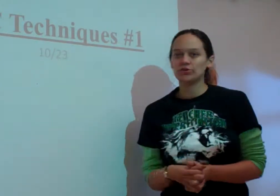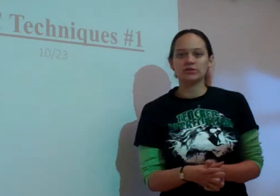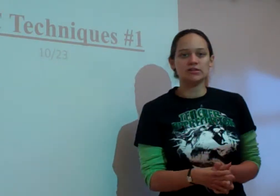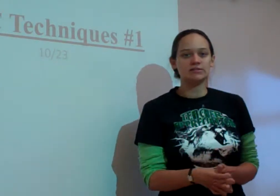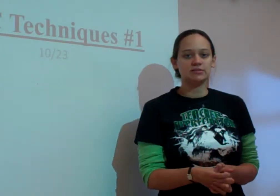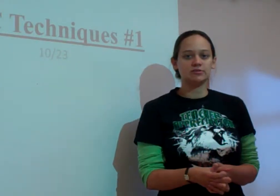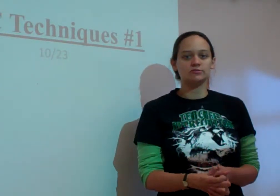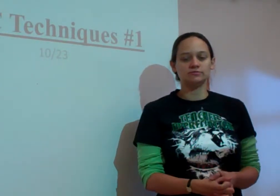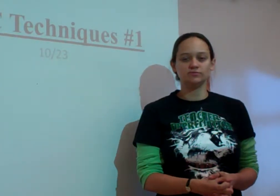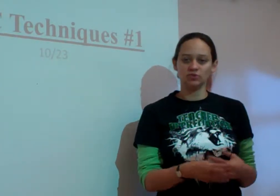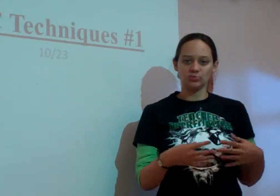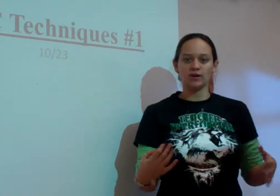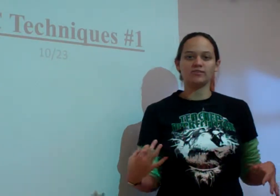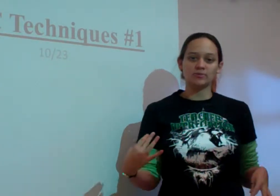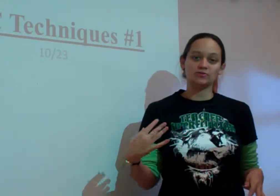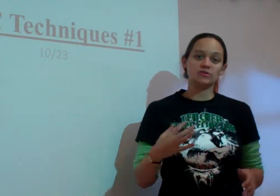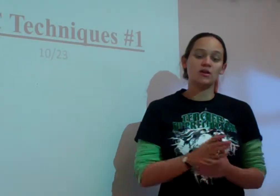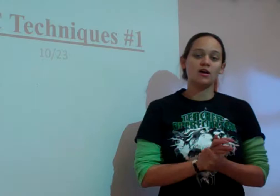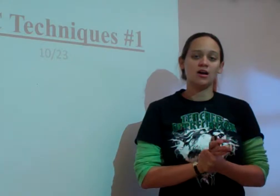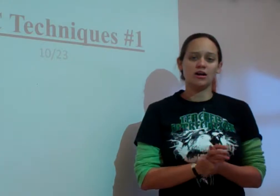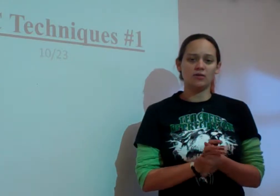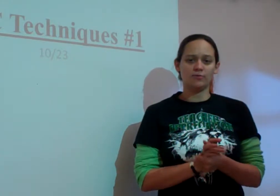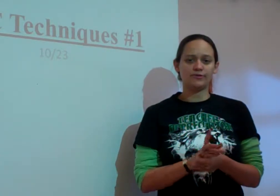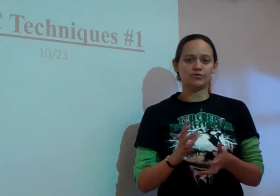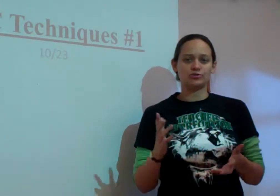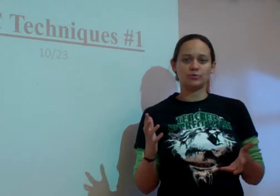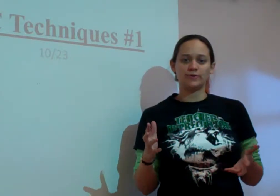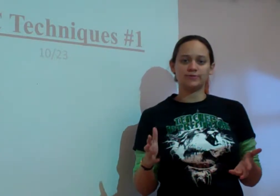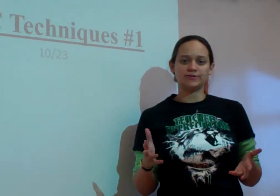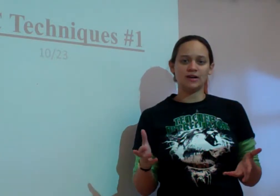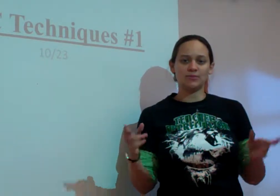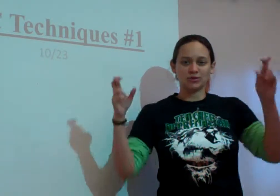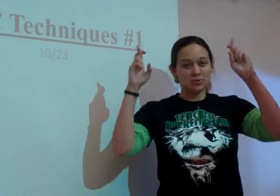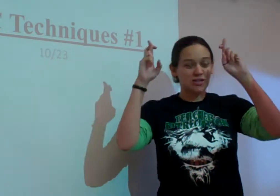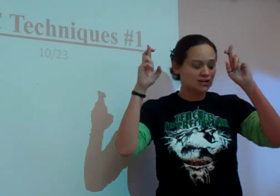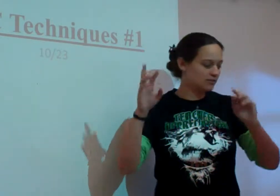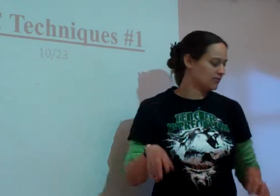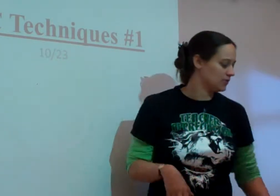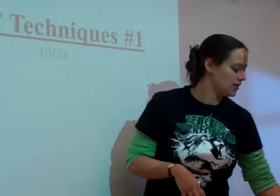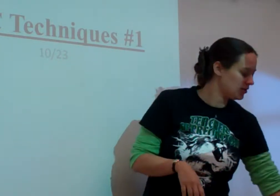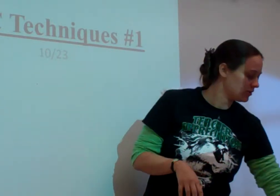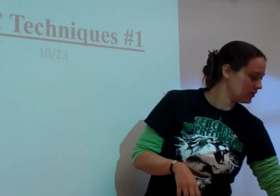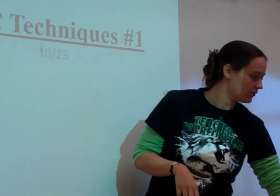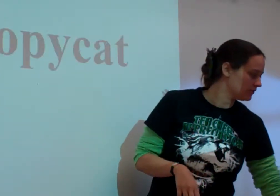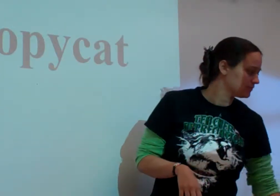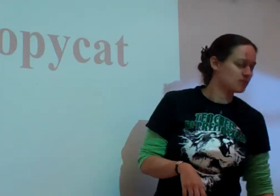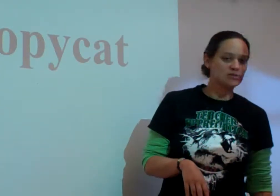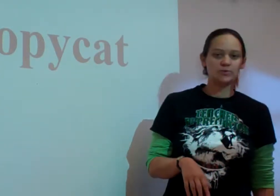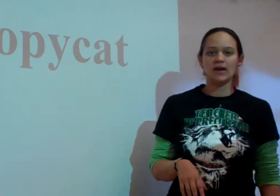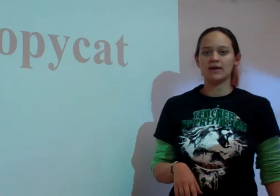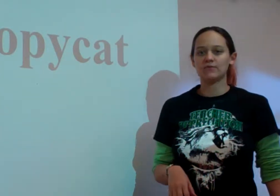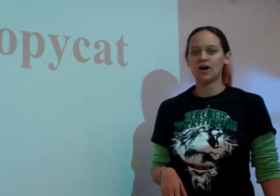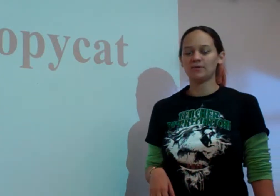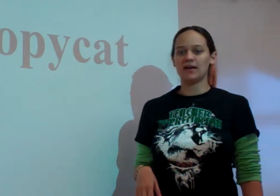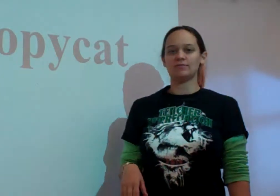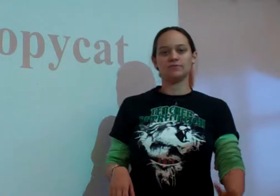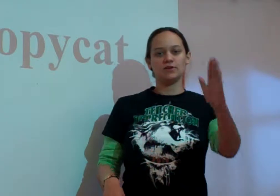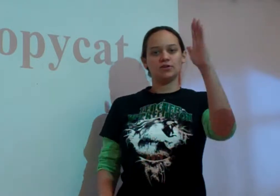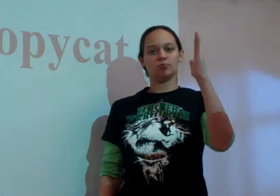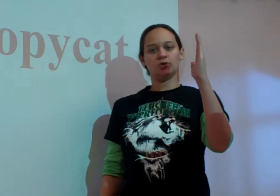in case, you know, your brain explodes, which we hope doesn't happen, so good luck. Alright, here we go. So we have copycat. You put